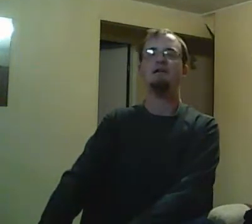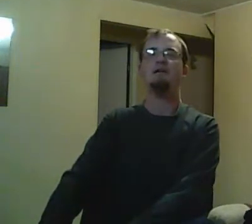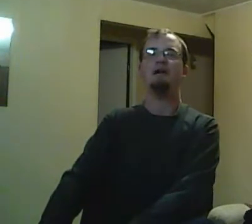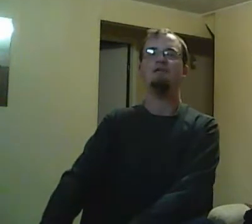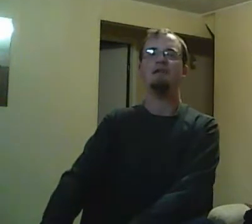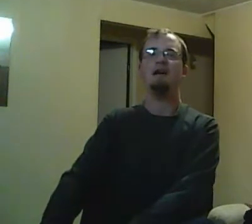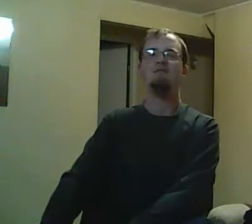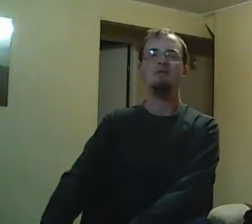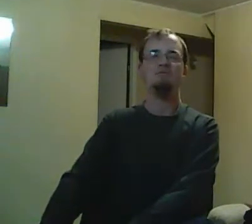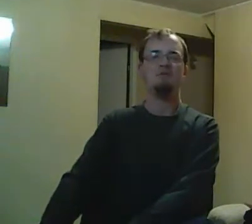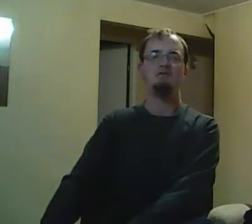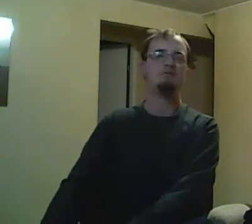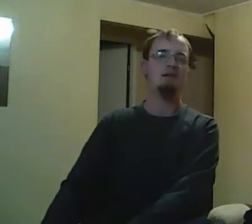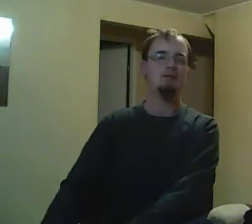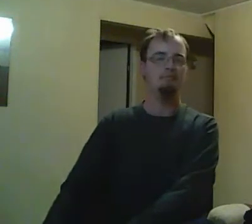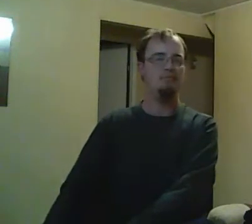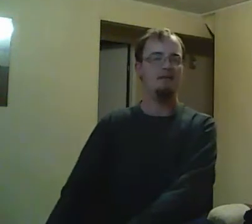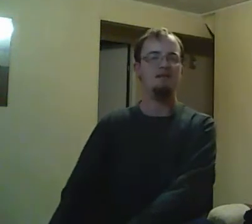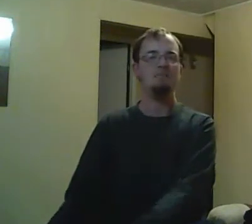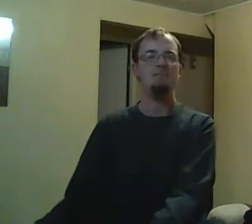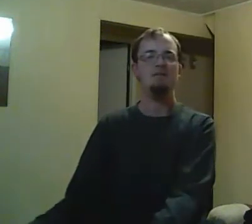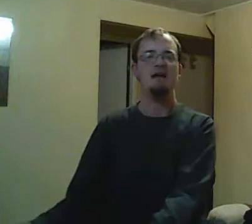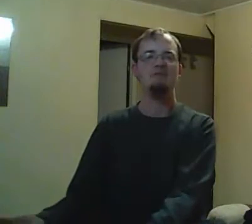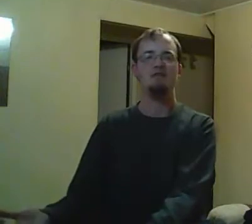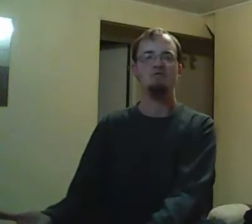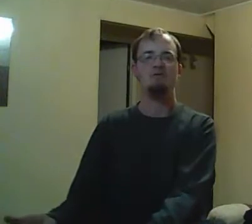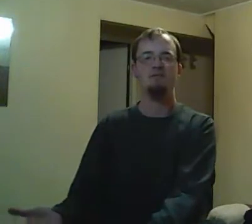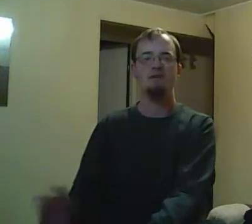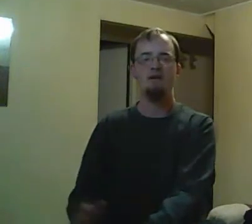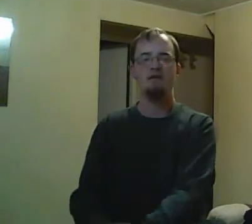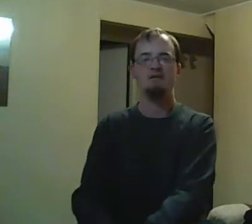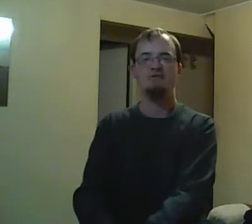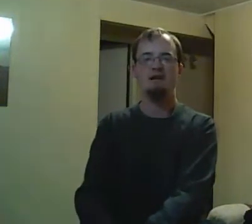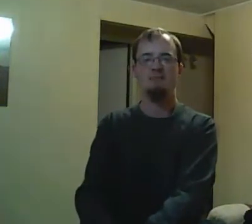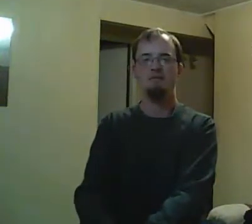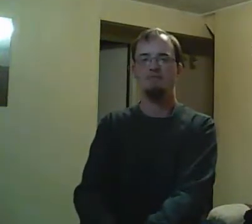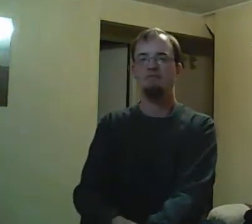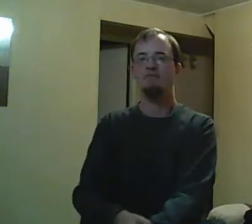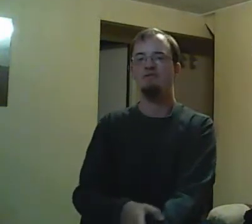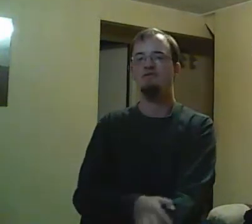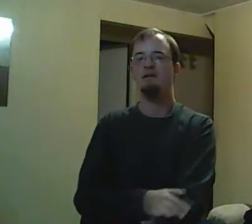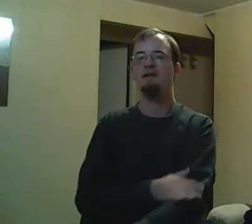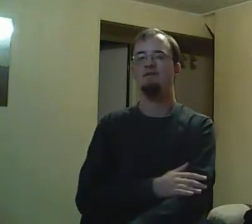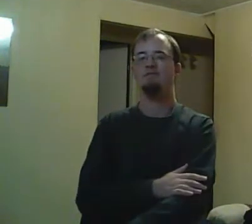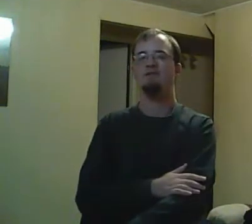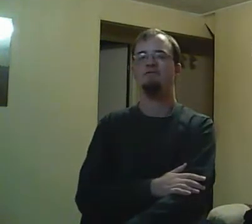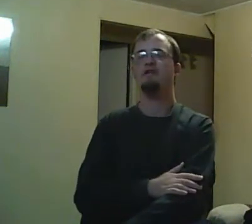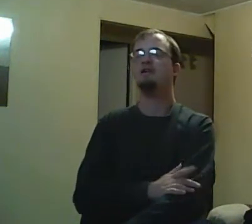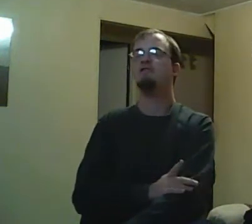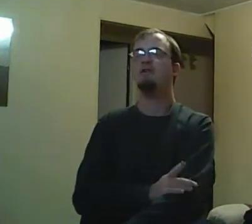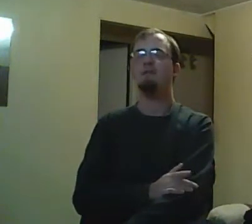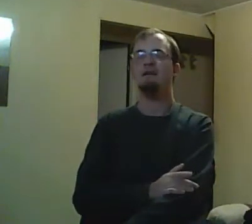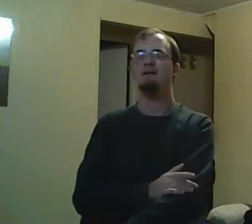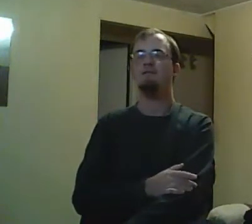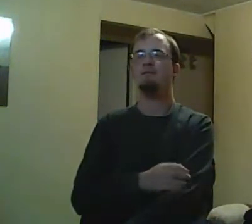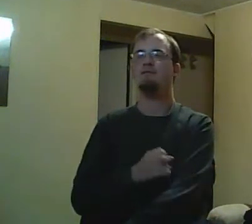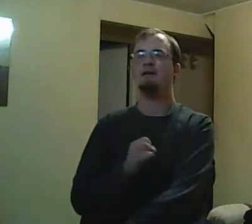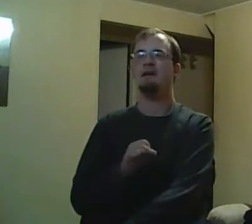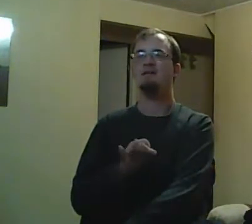Don't turn away from me. And basically, he makes this whole thing about how Emma is at fault because Emma let him along.